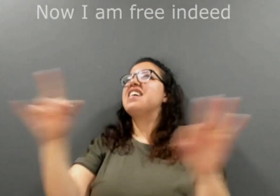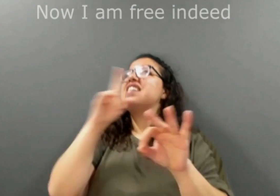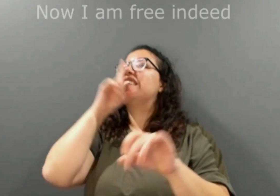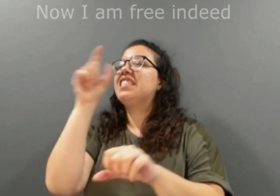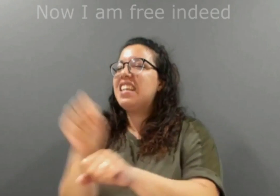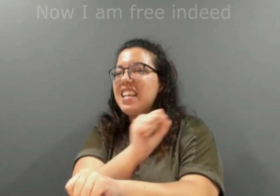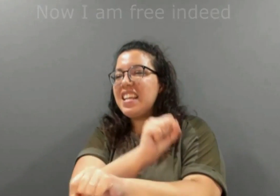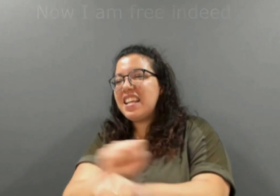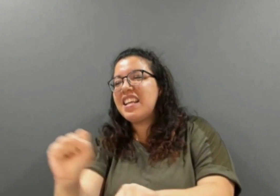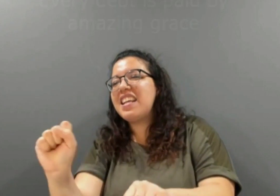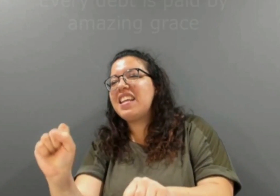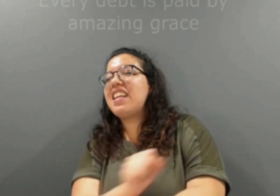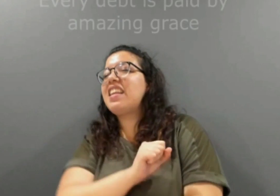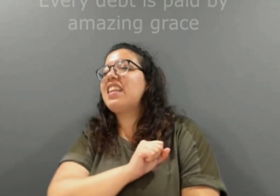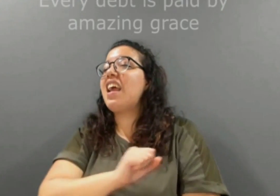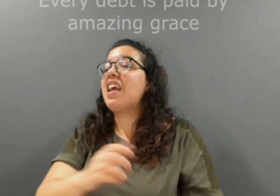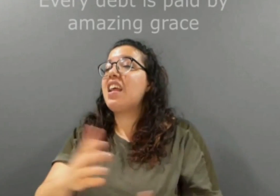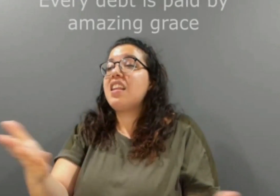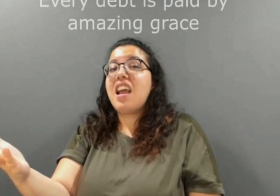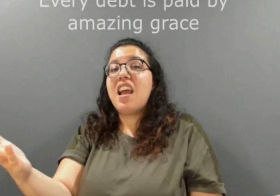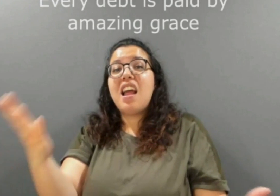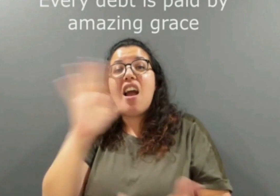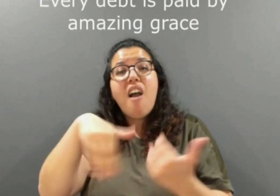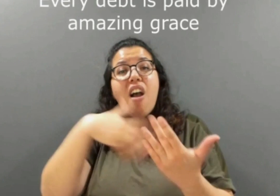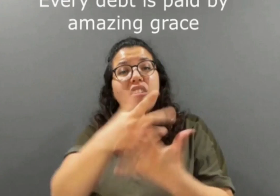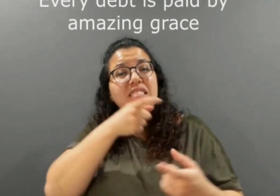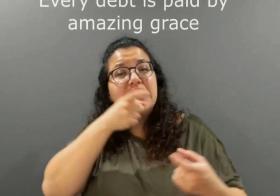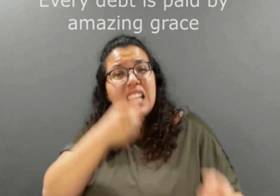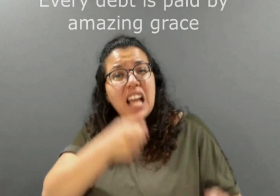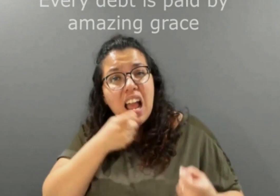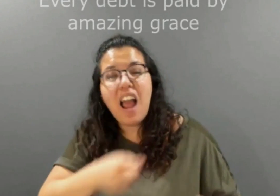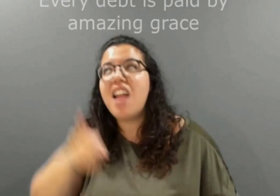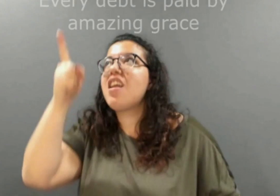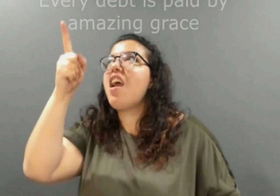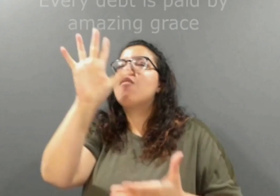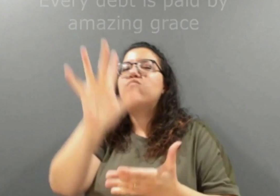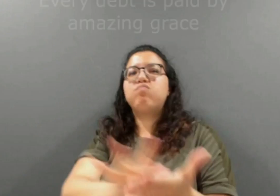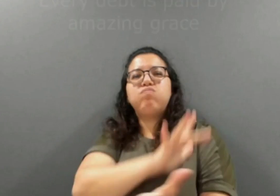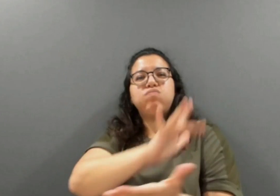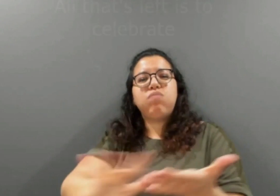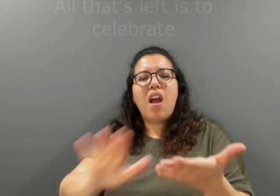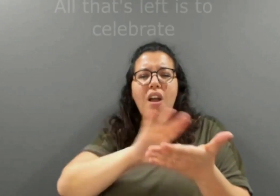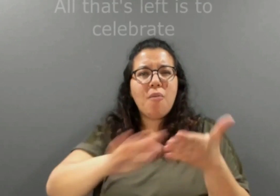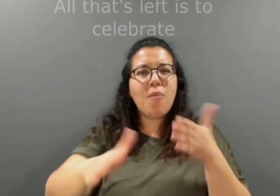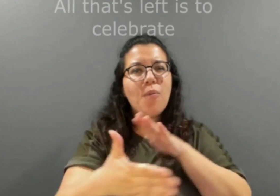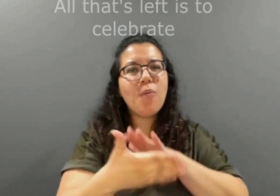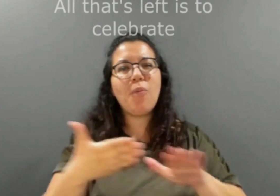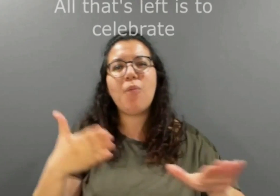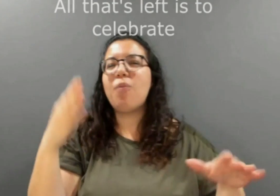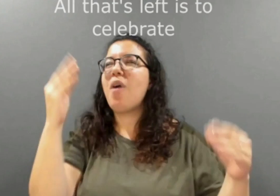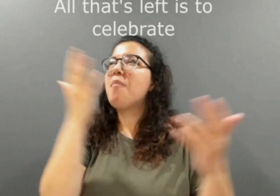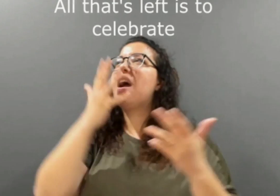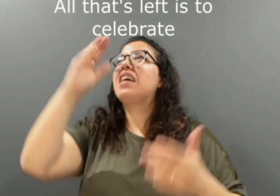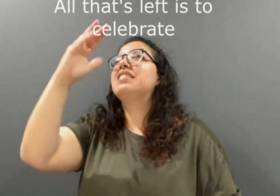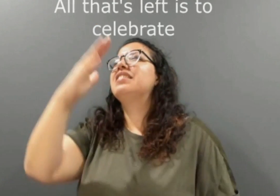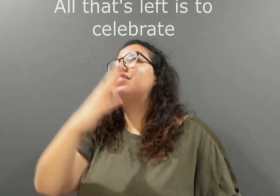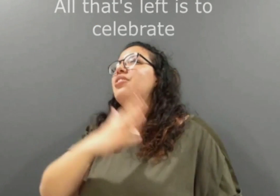Every day is paid by amazing grace All that's left is to celebrate